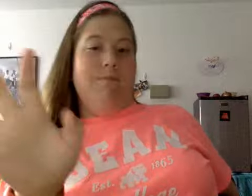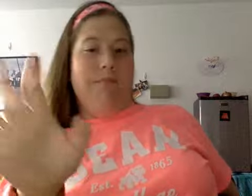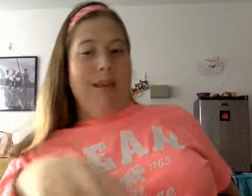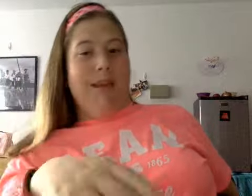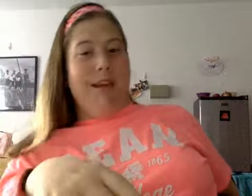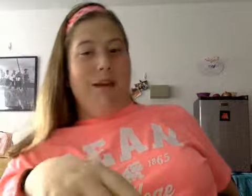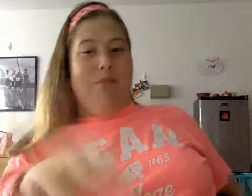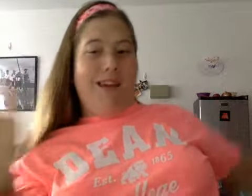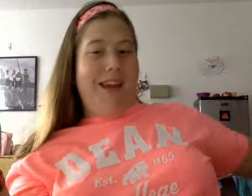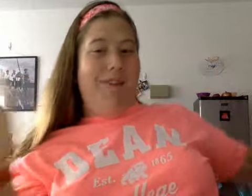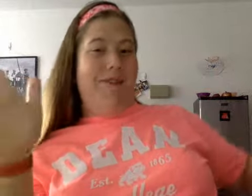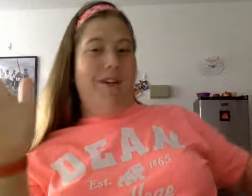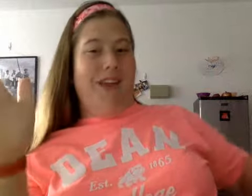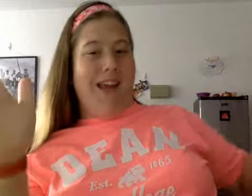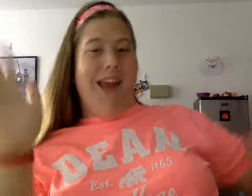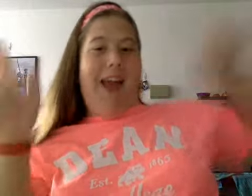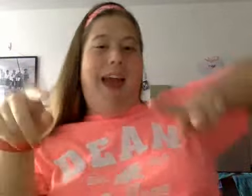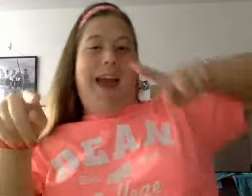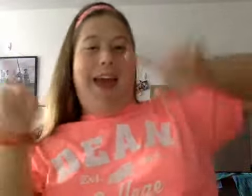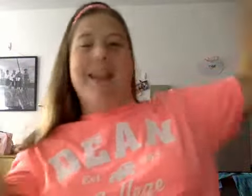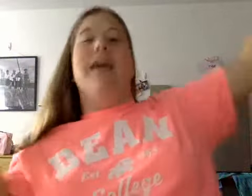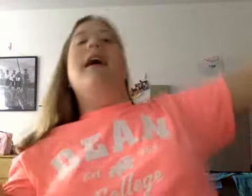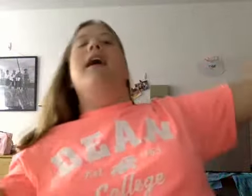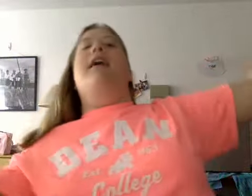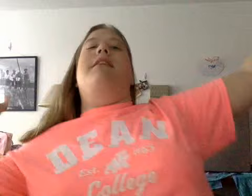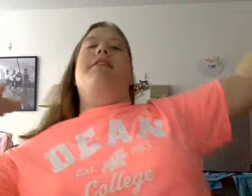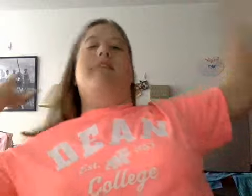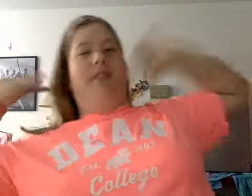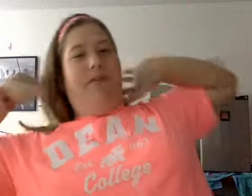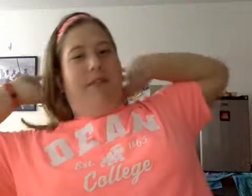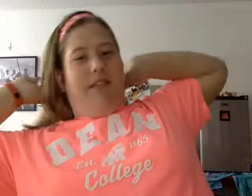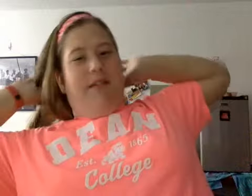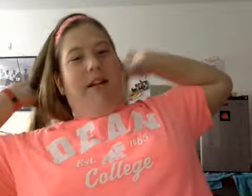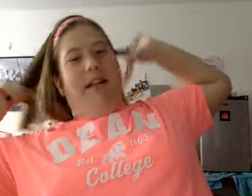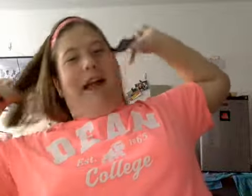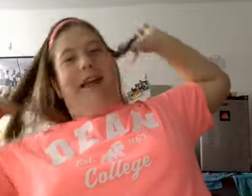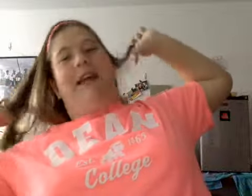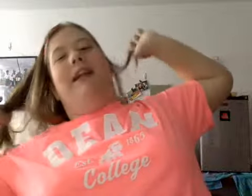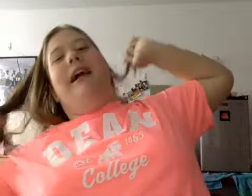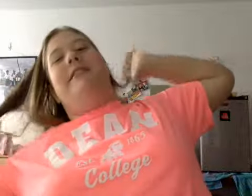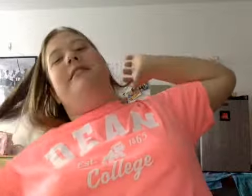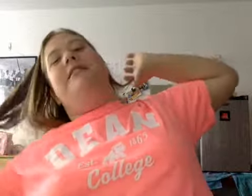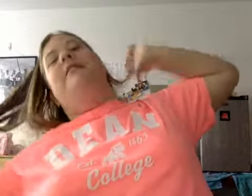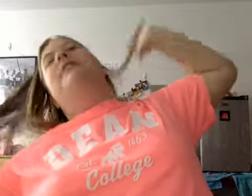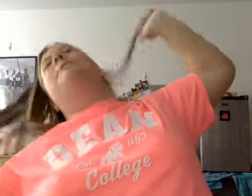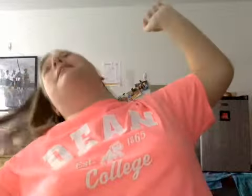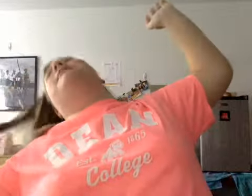I'm free if you're watching hey uh to do it with you like yes oh my god